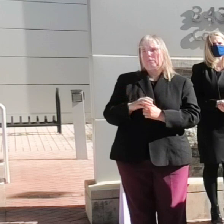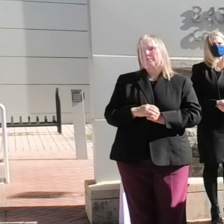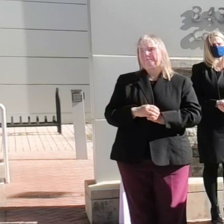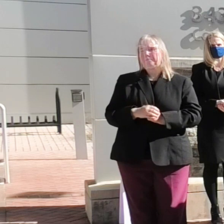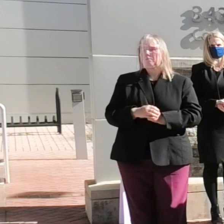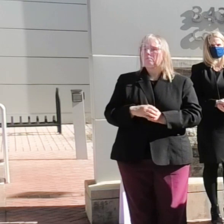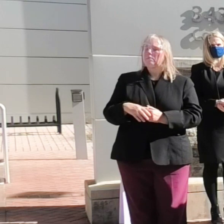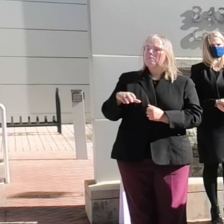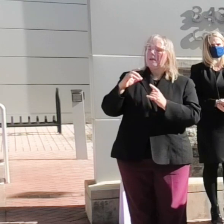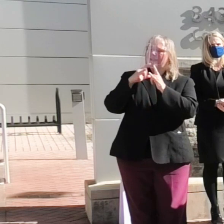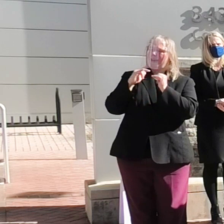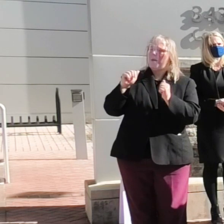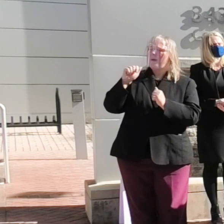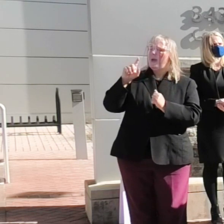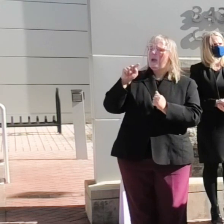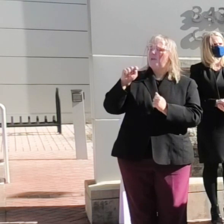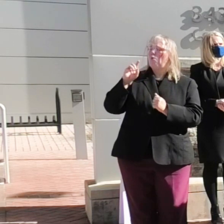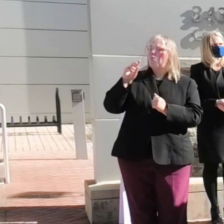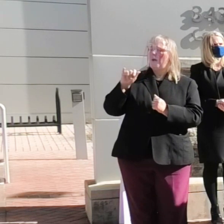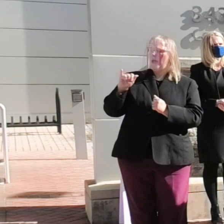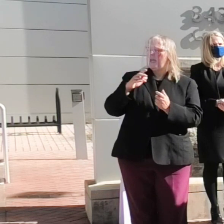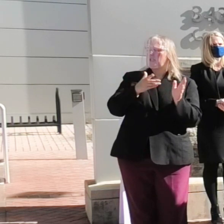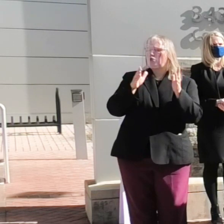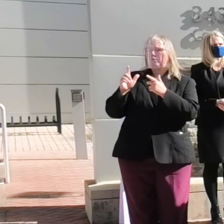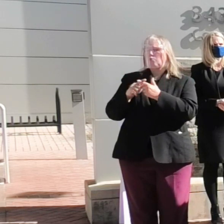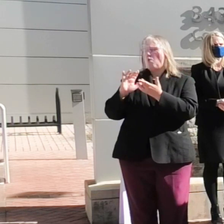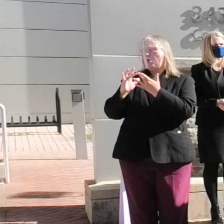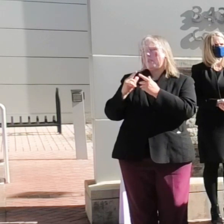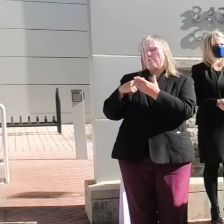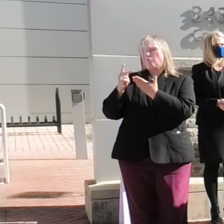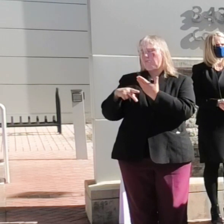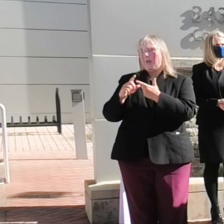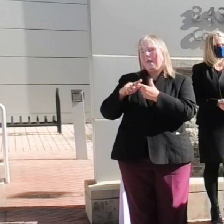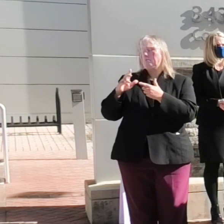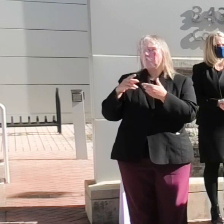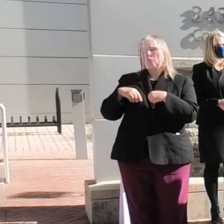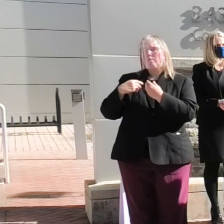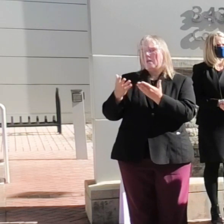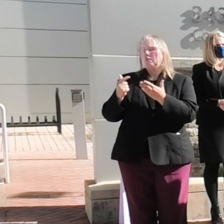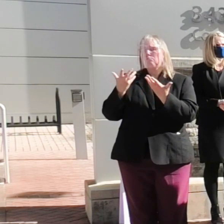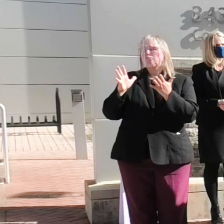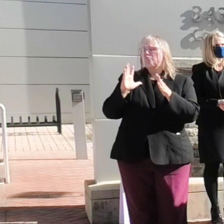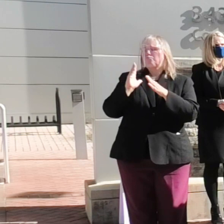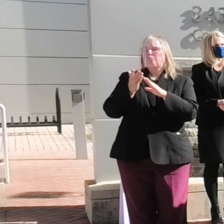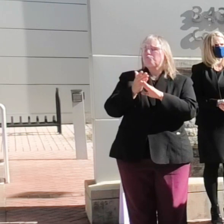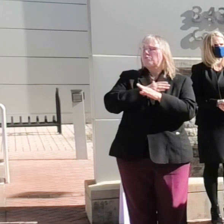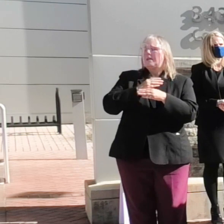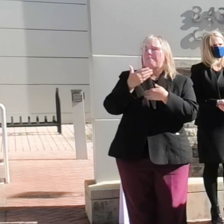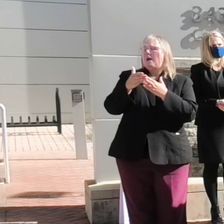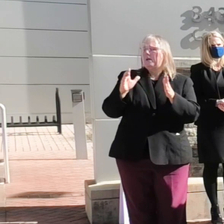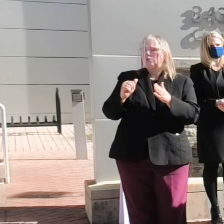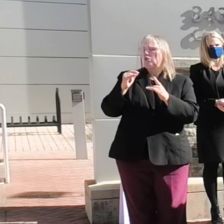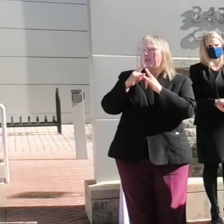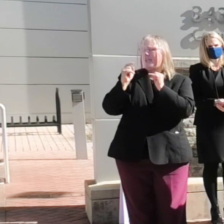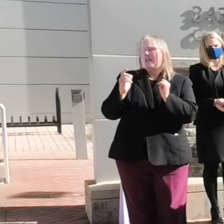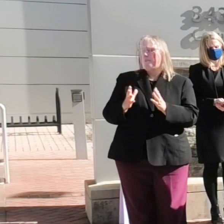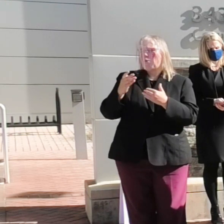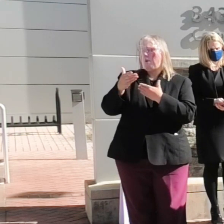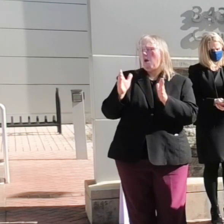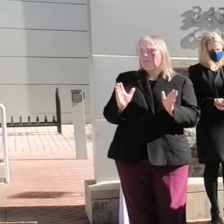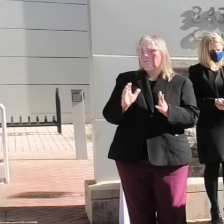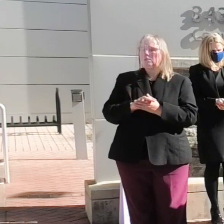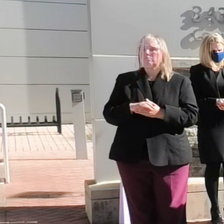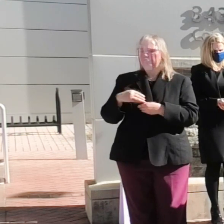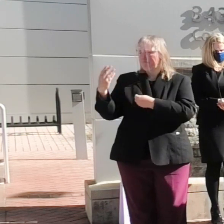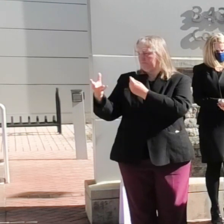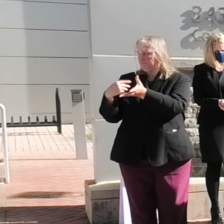Camp Attaway has shifted to online programming and provided prepackaged camper boxes. And while summer